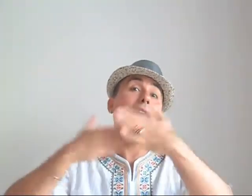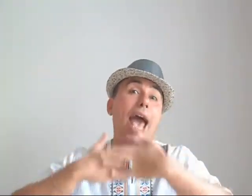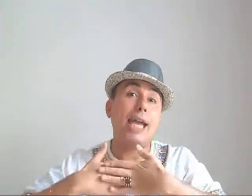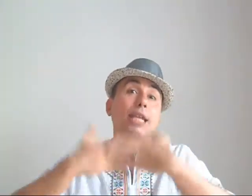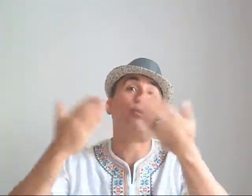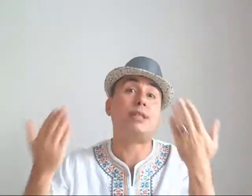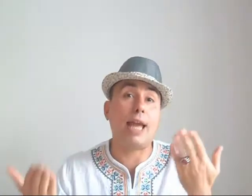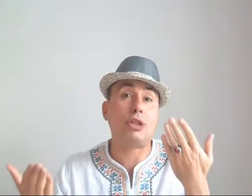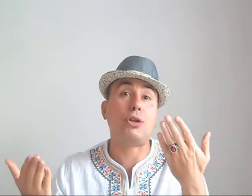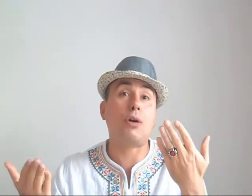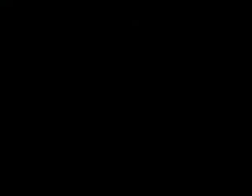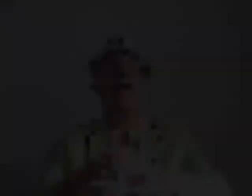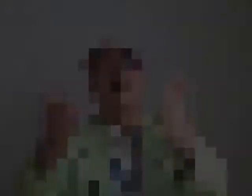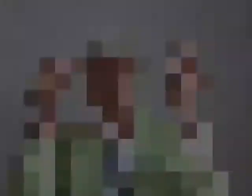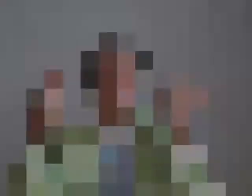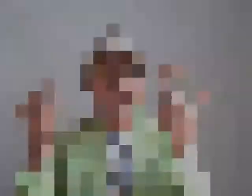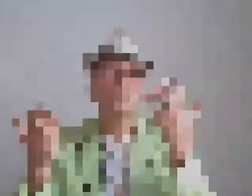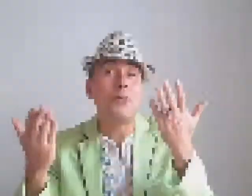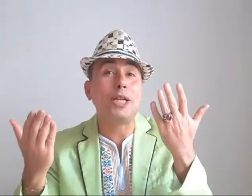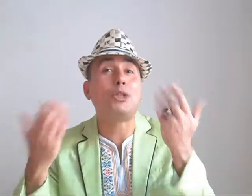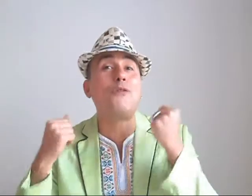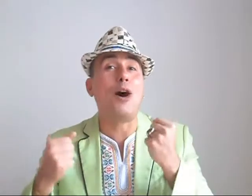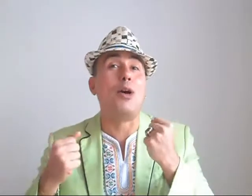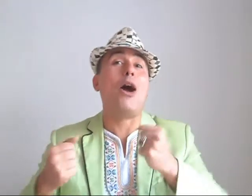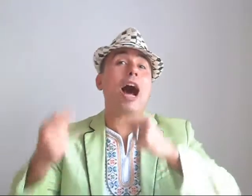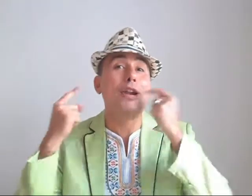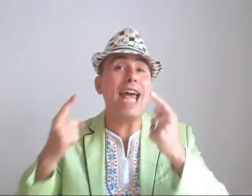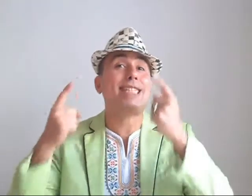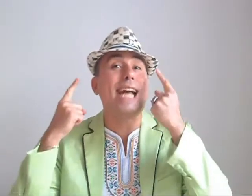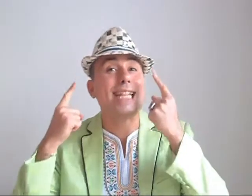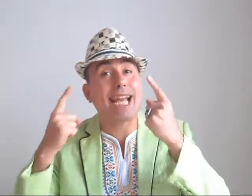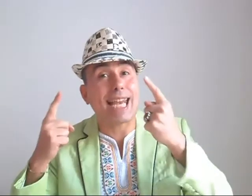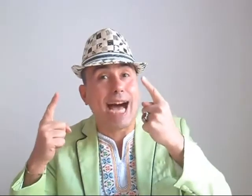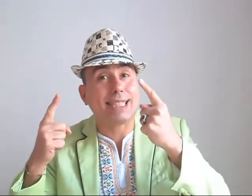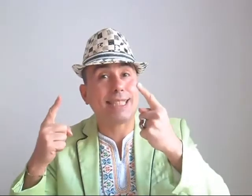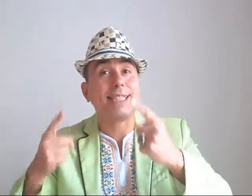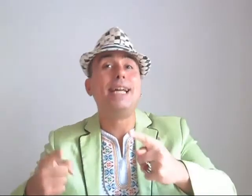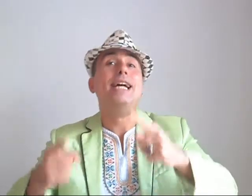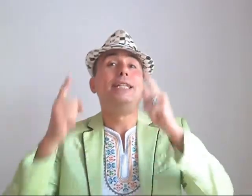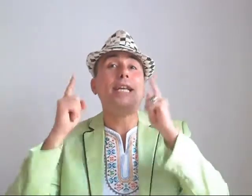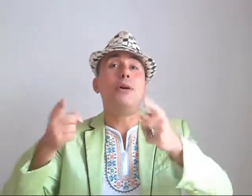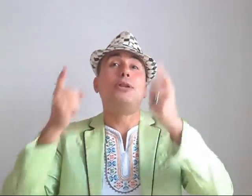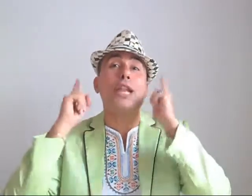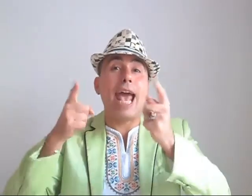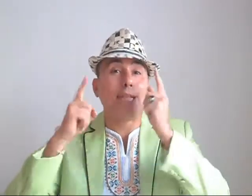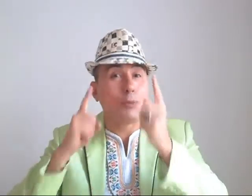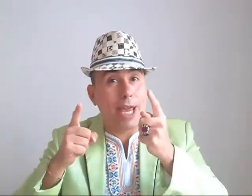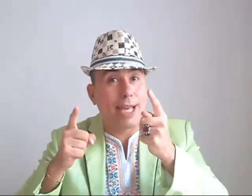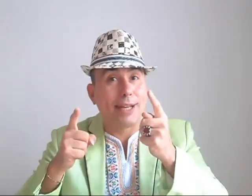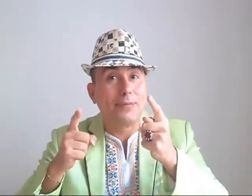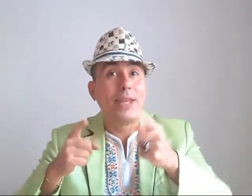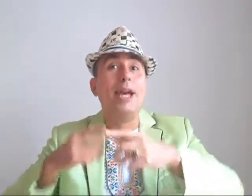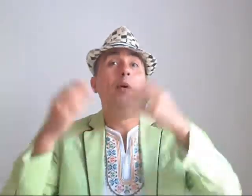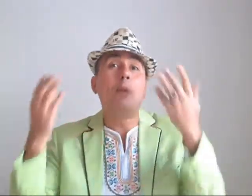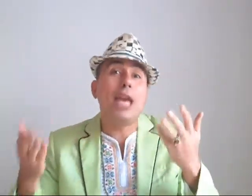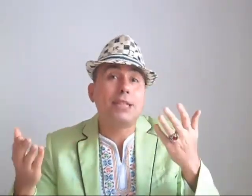any translation If you wish to follow our next cante class, see you the next week Please,